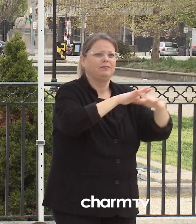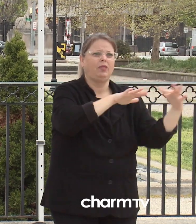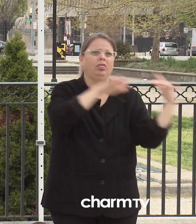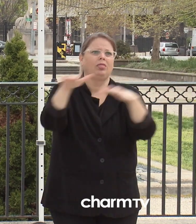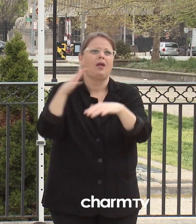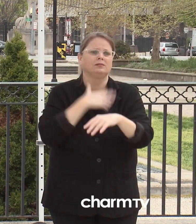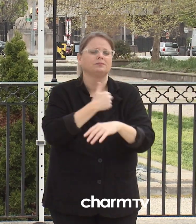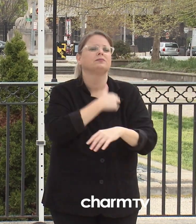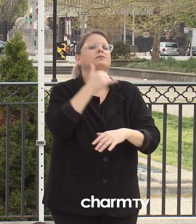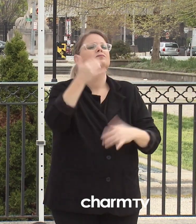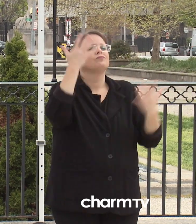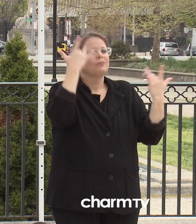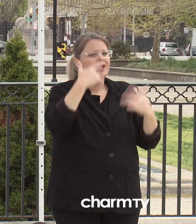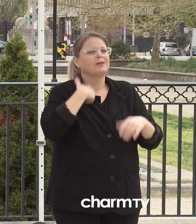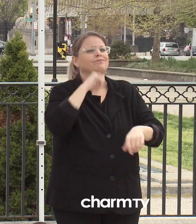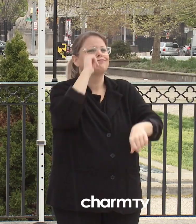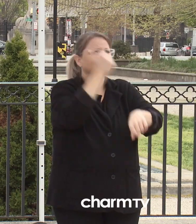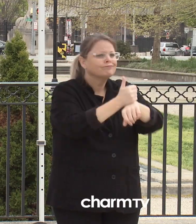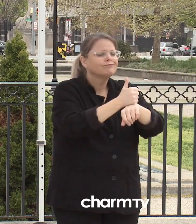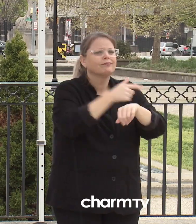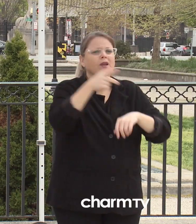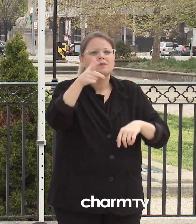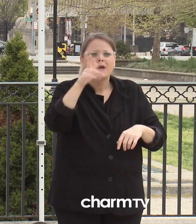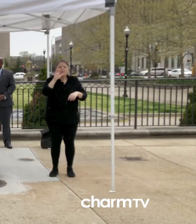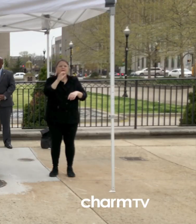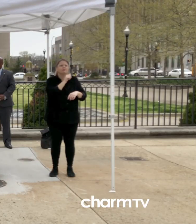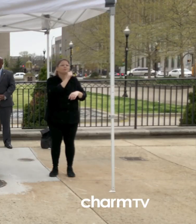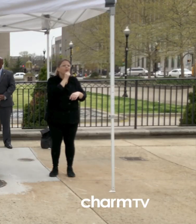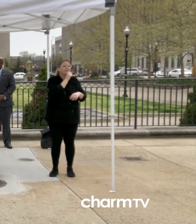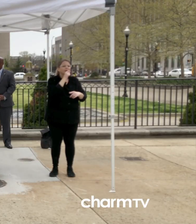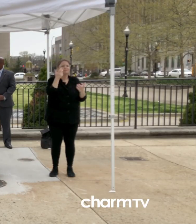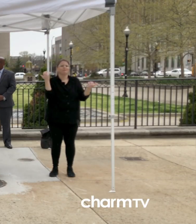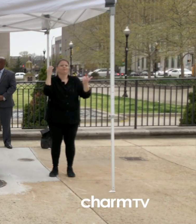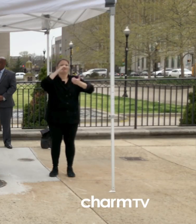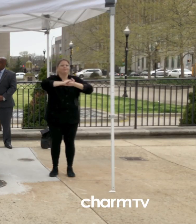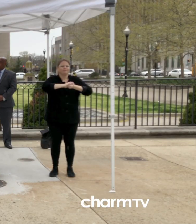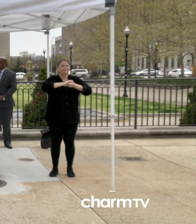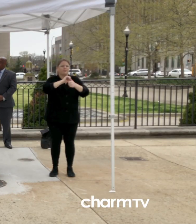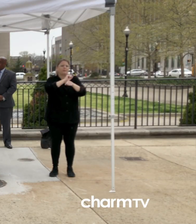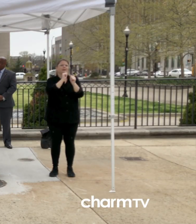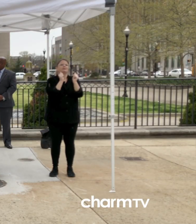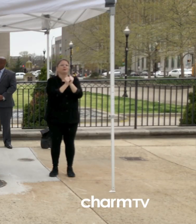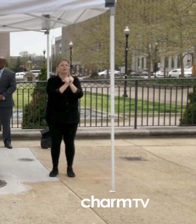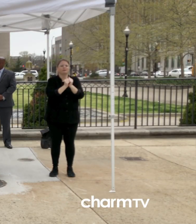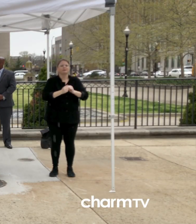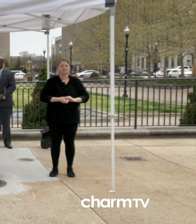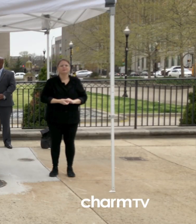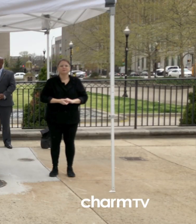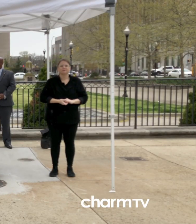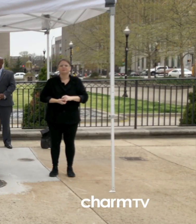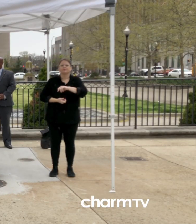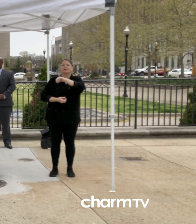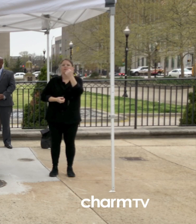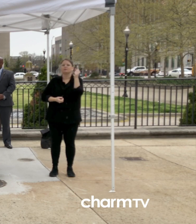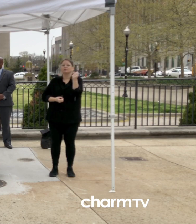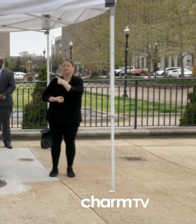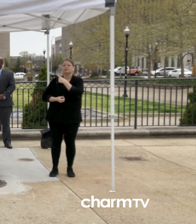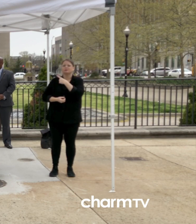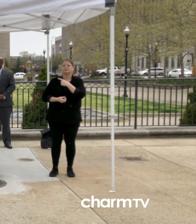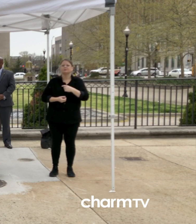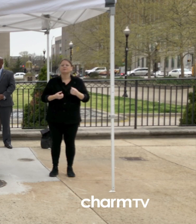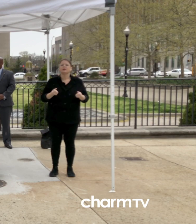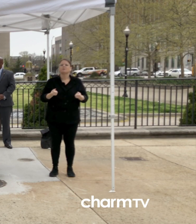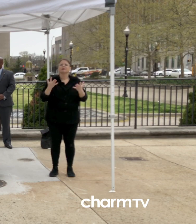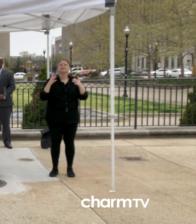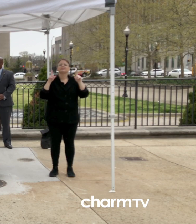system, is some of the things we're putting in place to be prepared. Do you know how many tests have been done